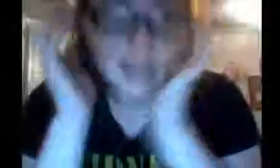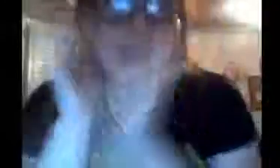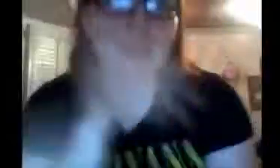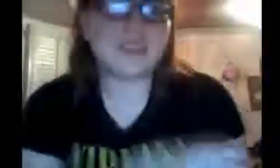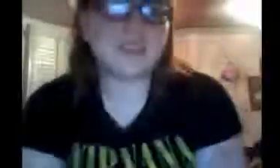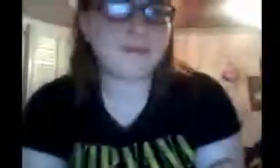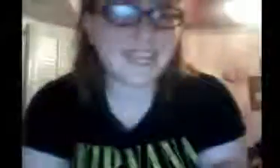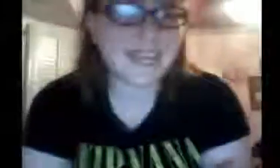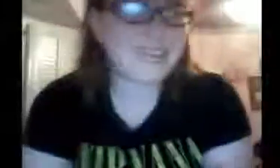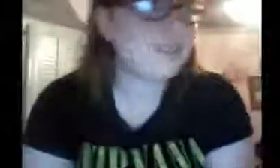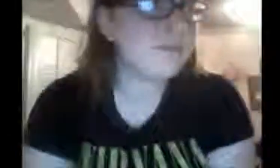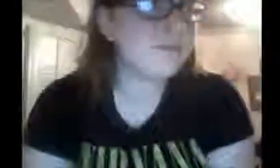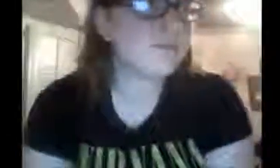Okay. So, number 10. Um.